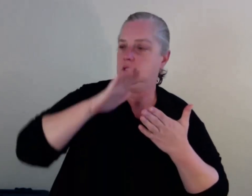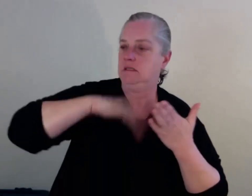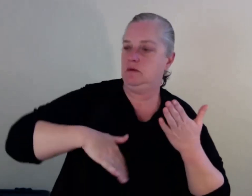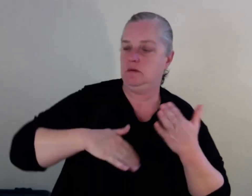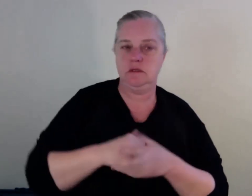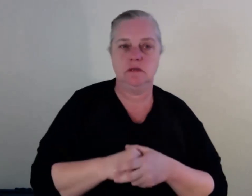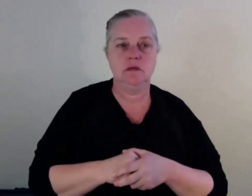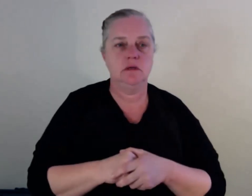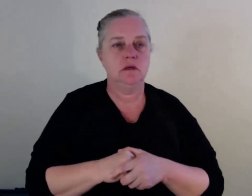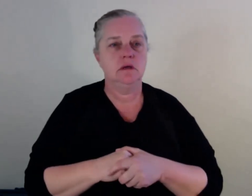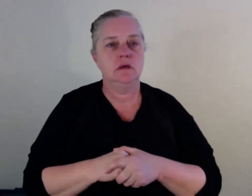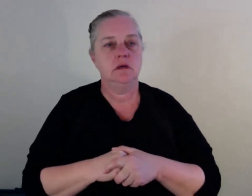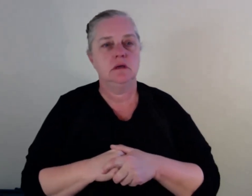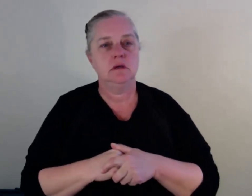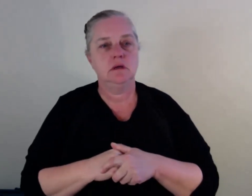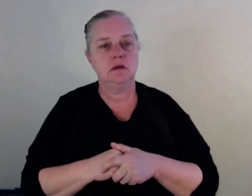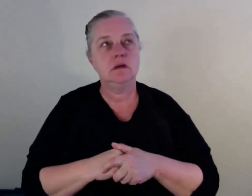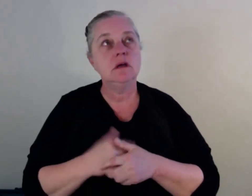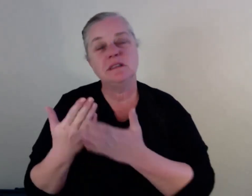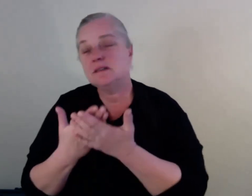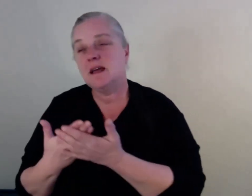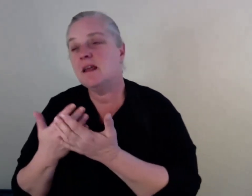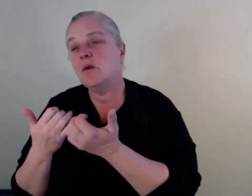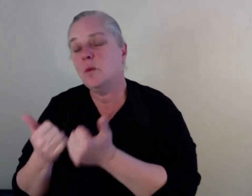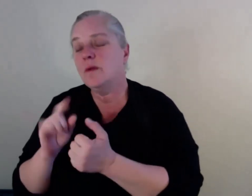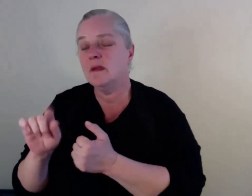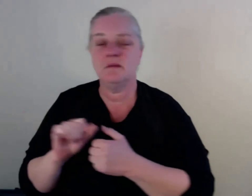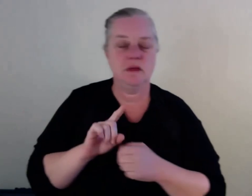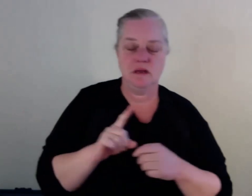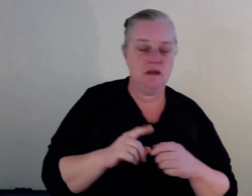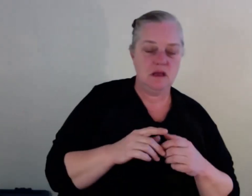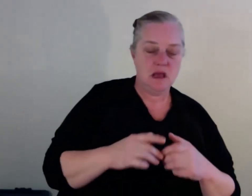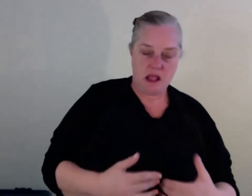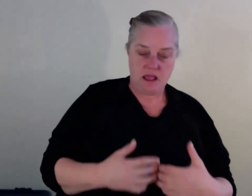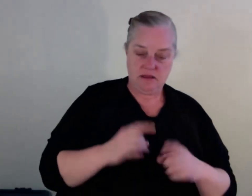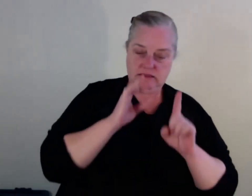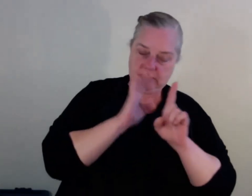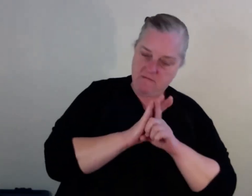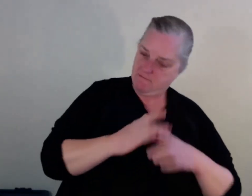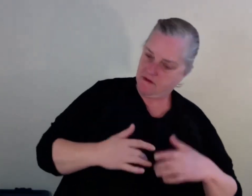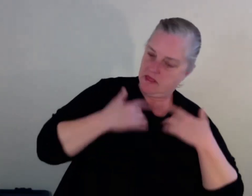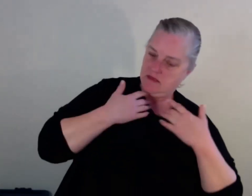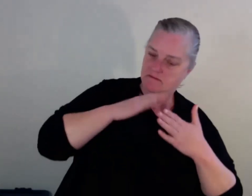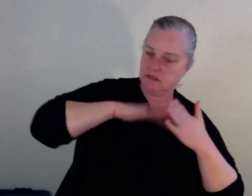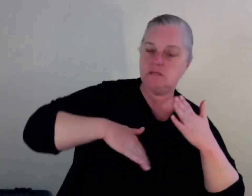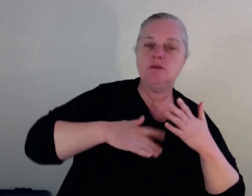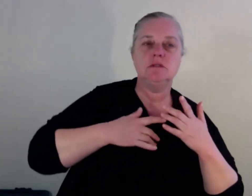study and everything, but with the lived experience, I think it's a bit of a more thing because people will relate their problems and their drug use and everything with you.